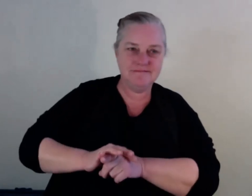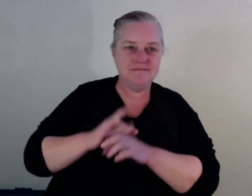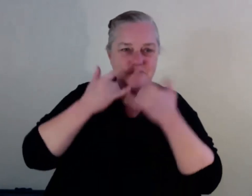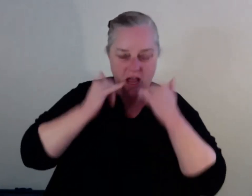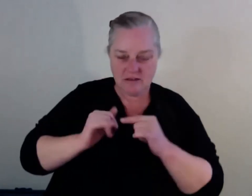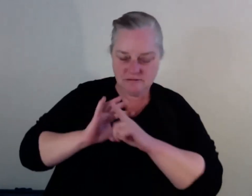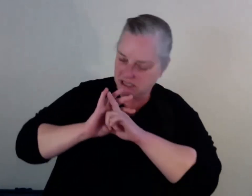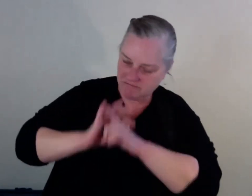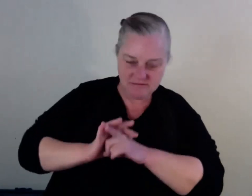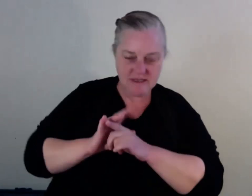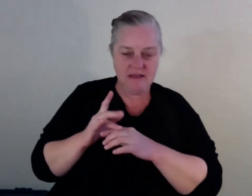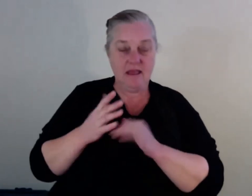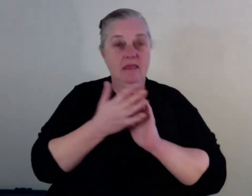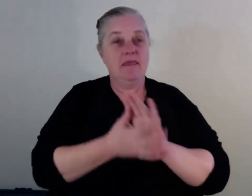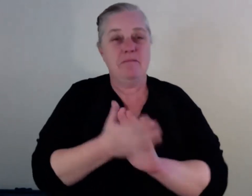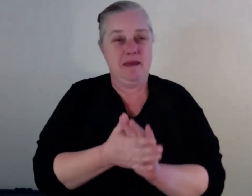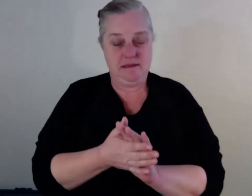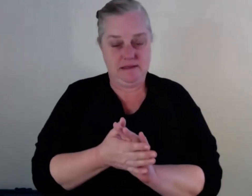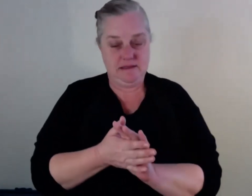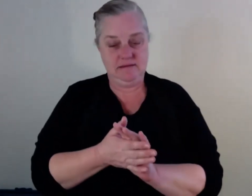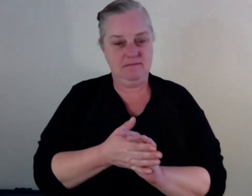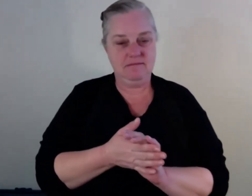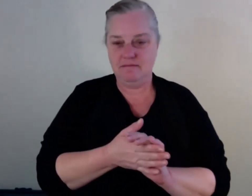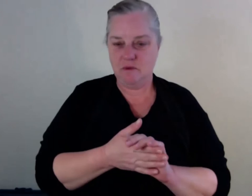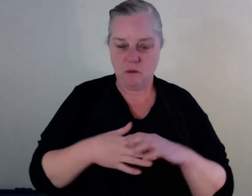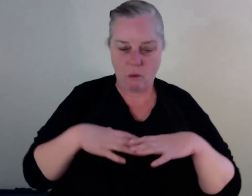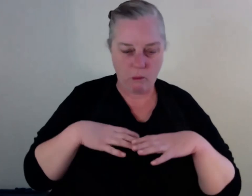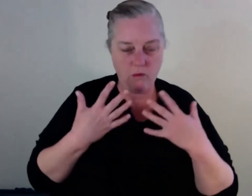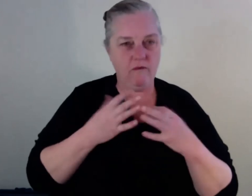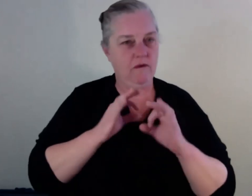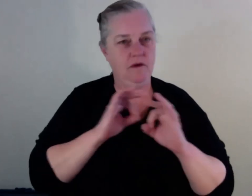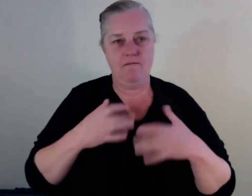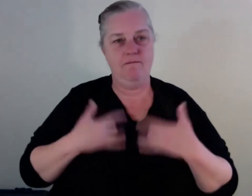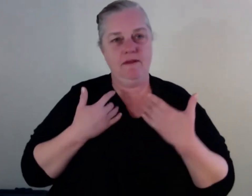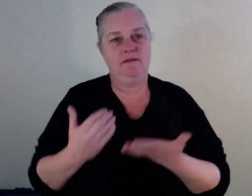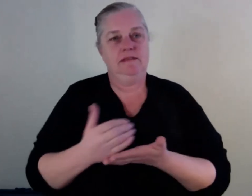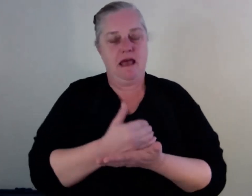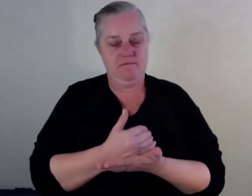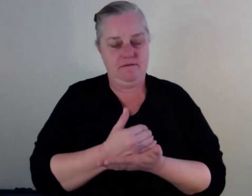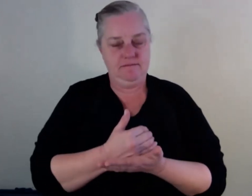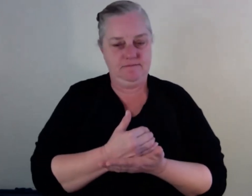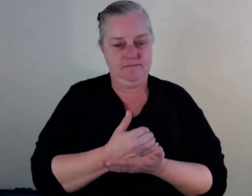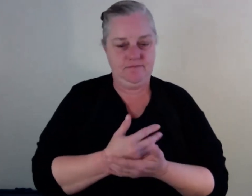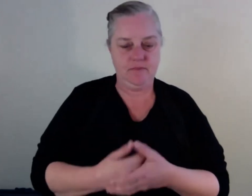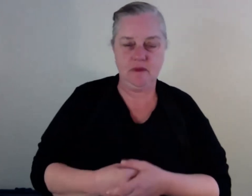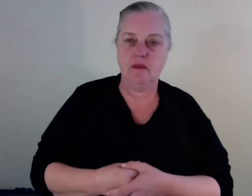um, you know, the fear of judgment. Um, the, the lack of exposure, you know, that's a, um,